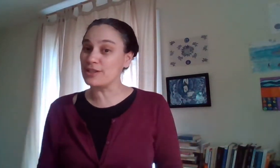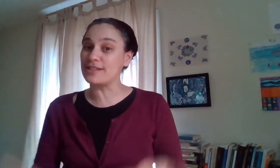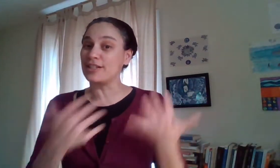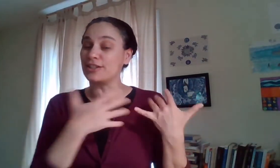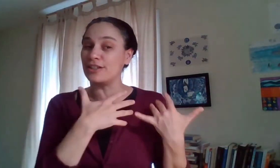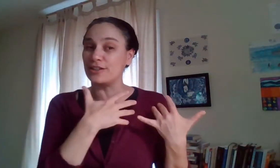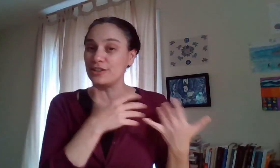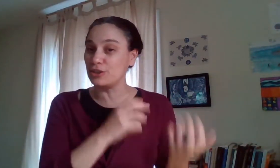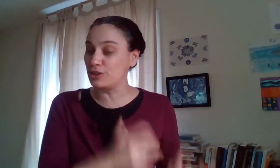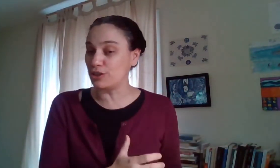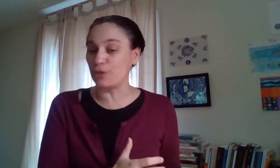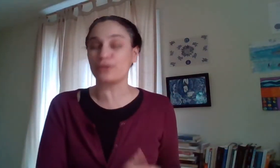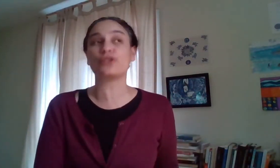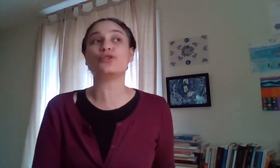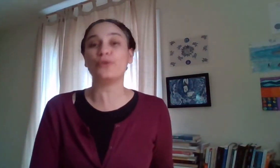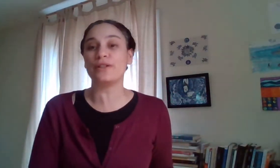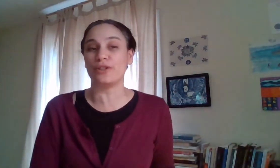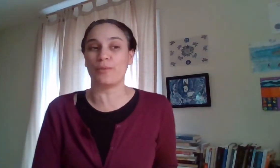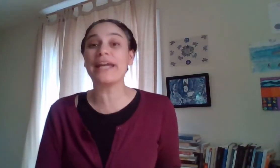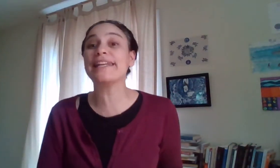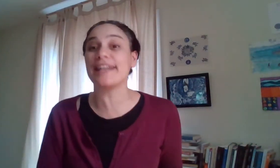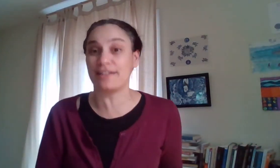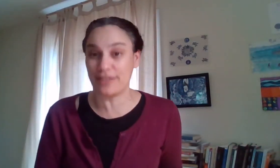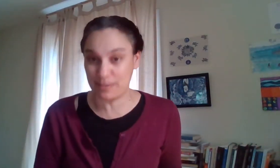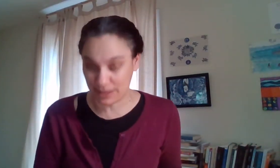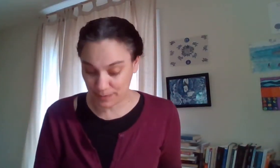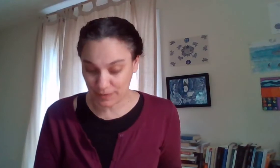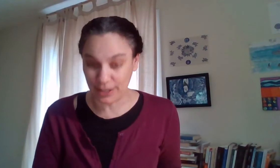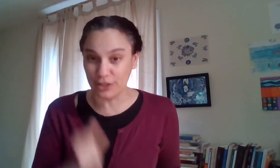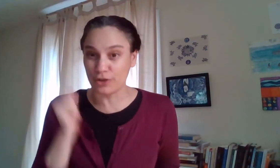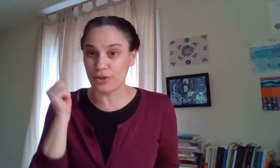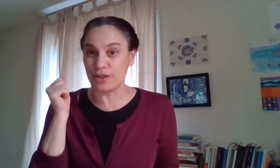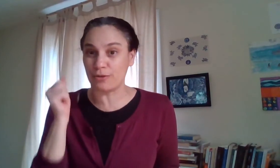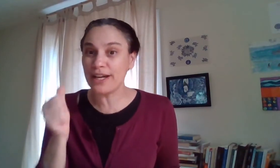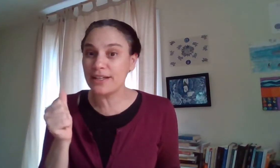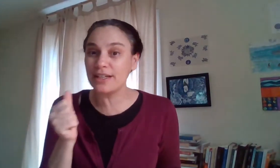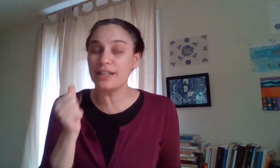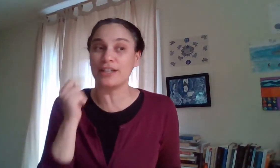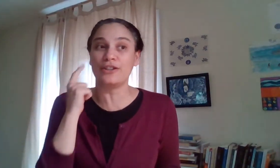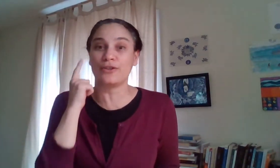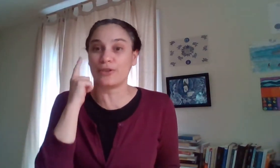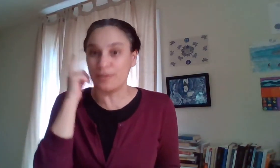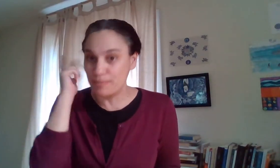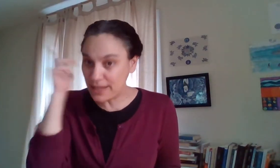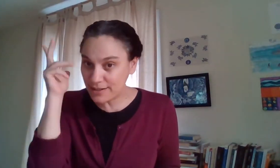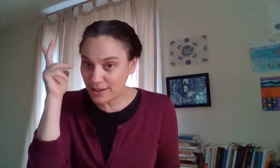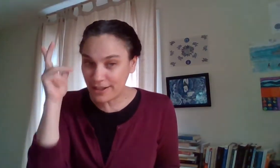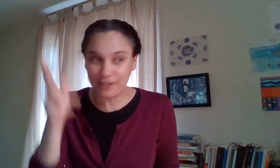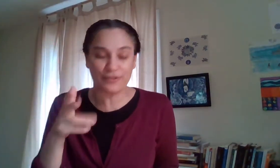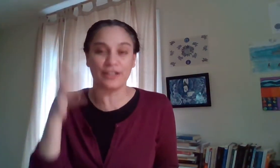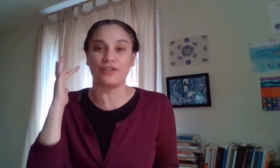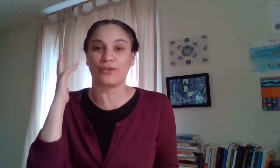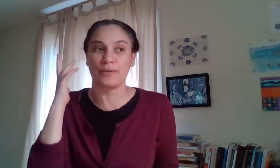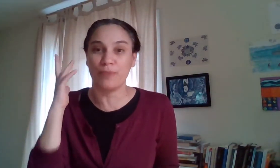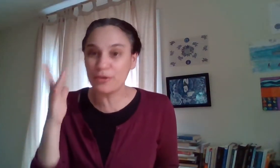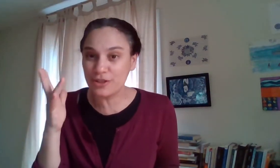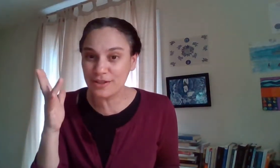consider you know doing you know making that investment in your writing in your mental health in your emotional